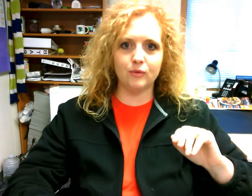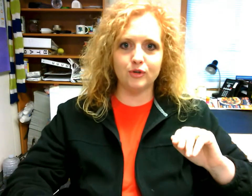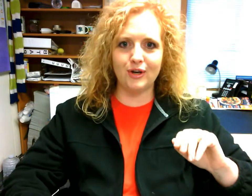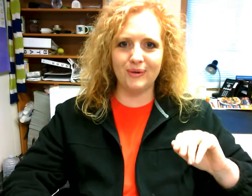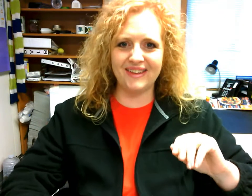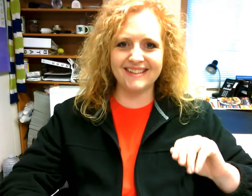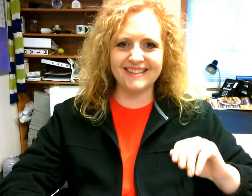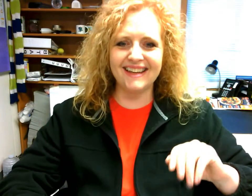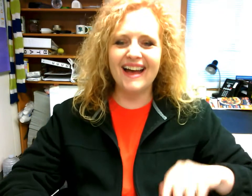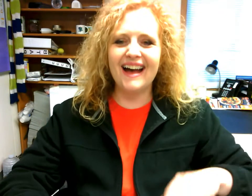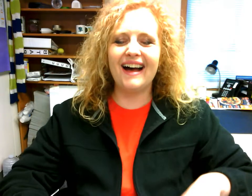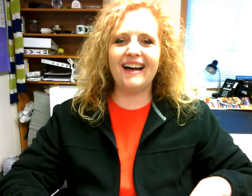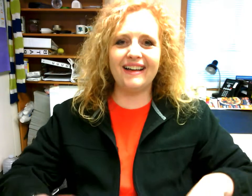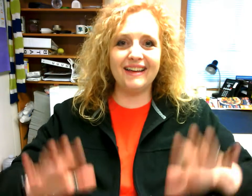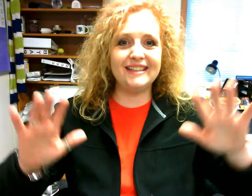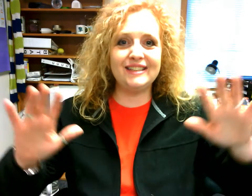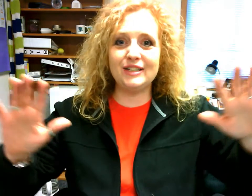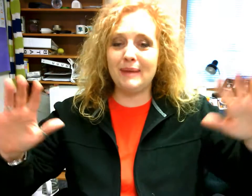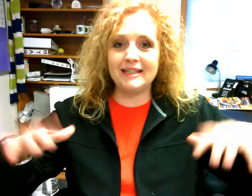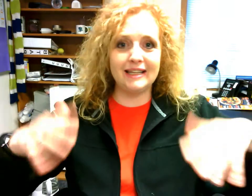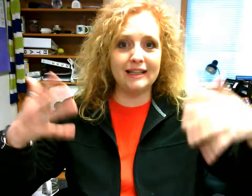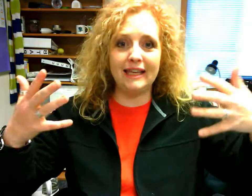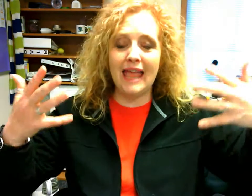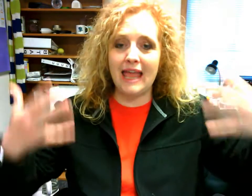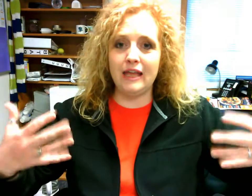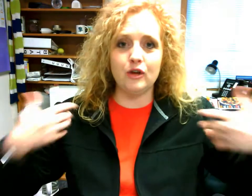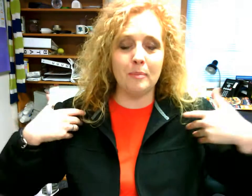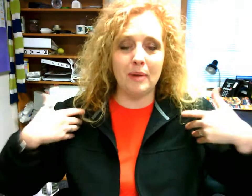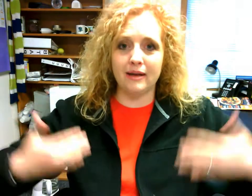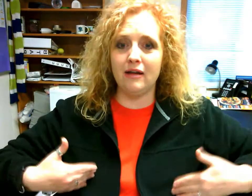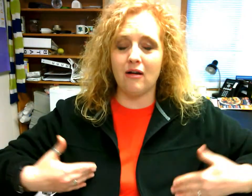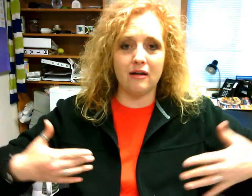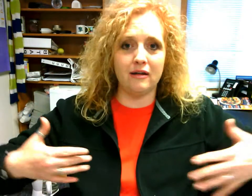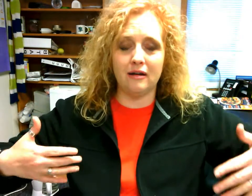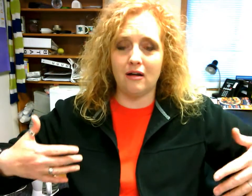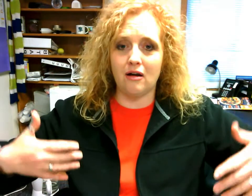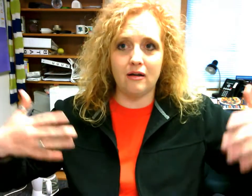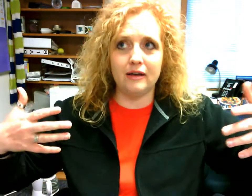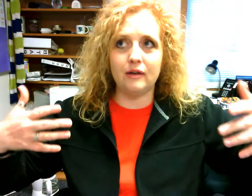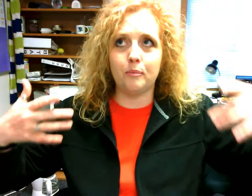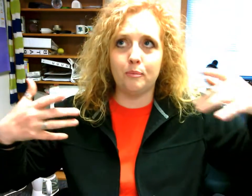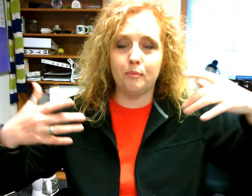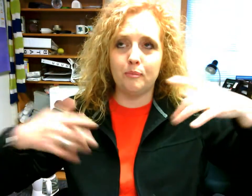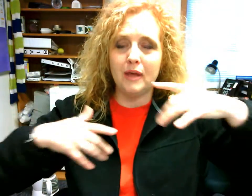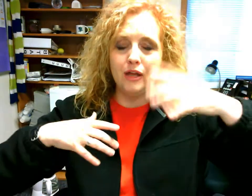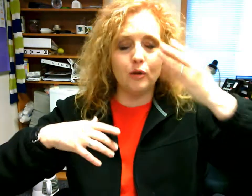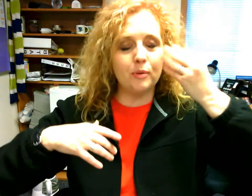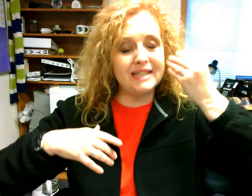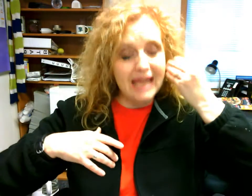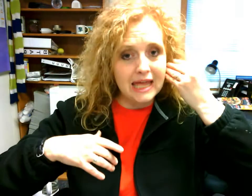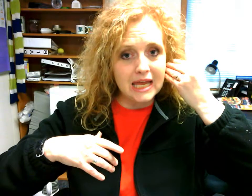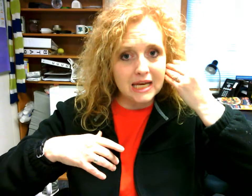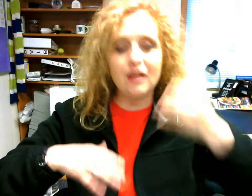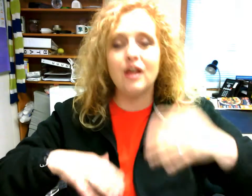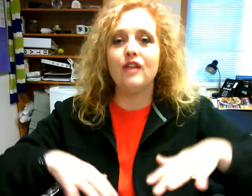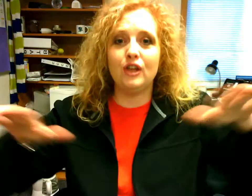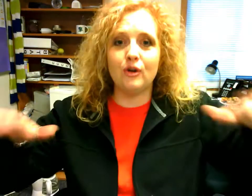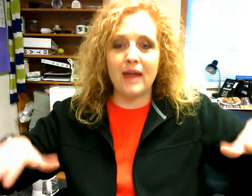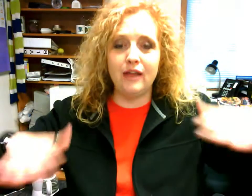will show this uh it's just basically hanging your body on on you know pretend that you're hanging